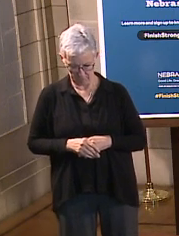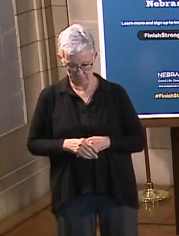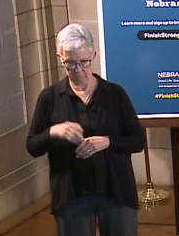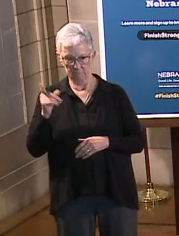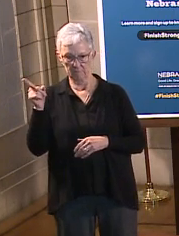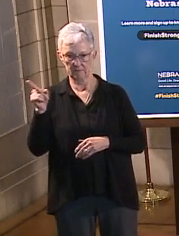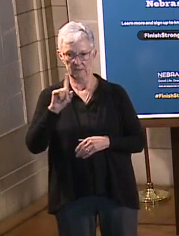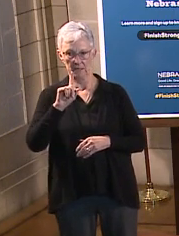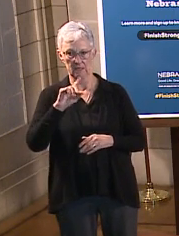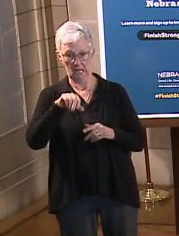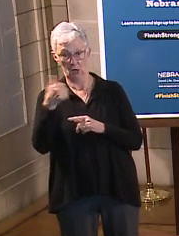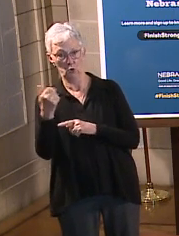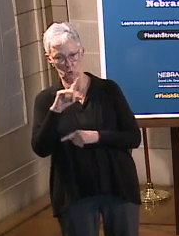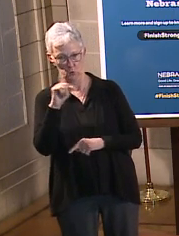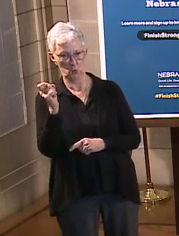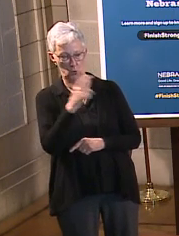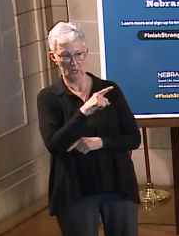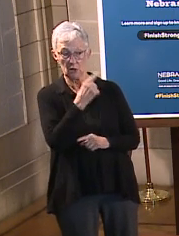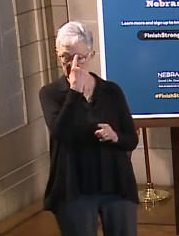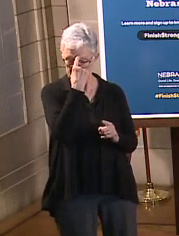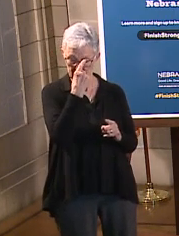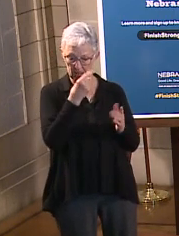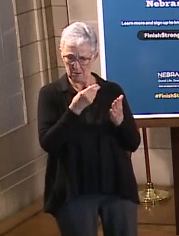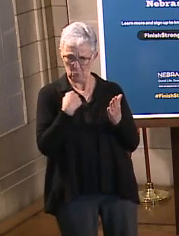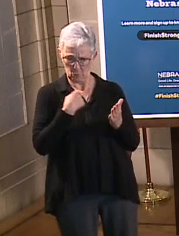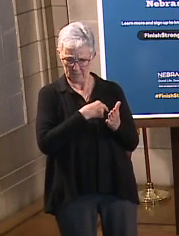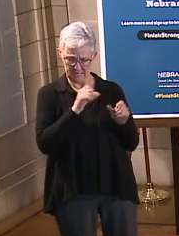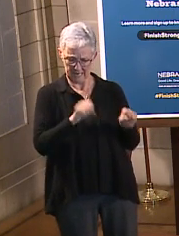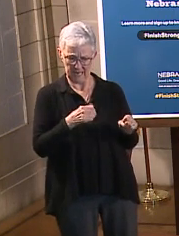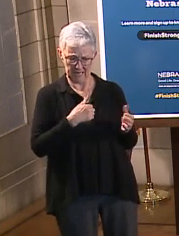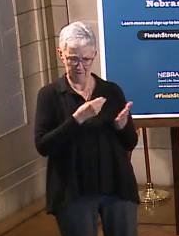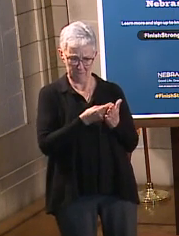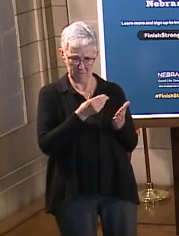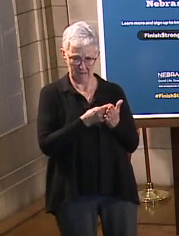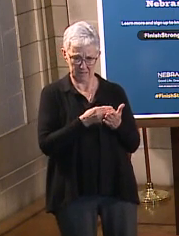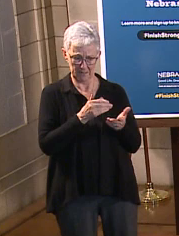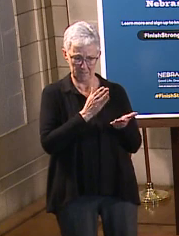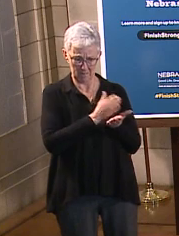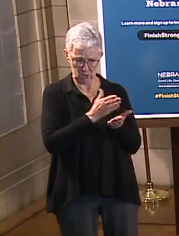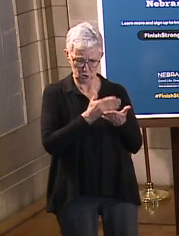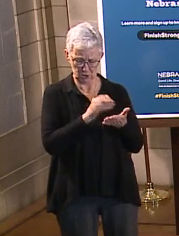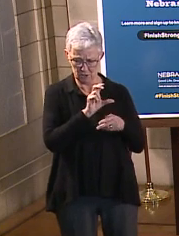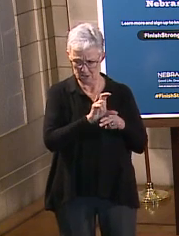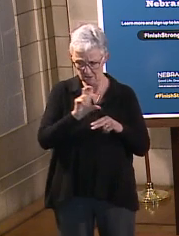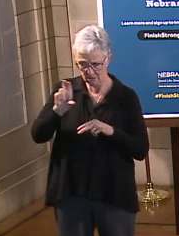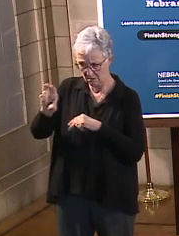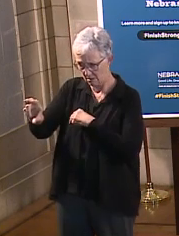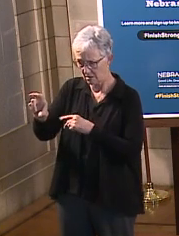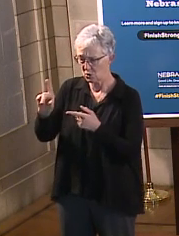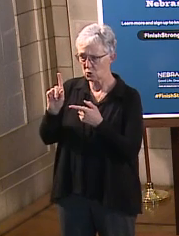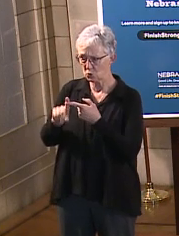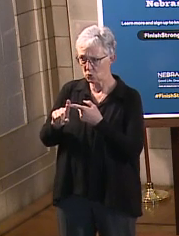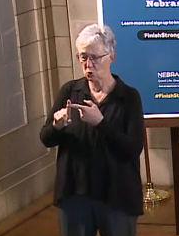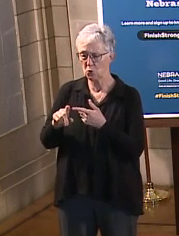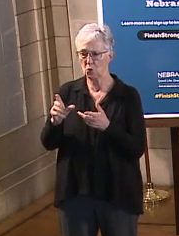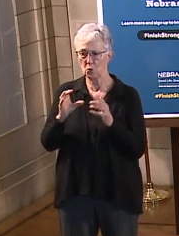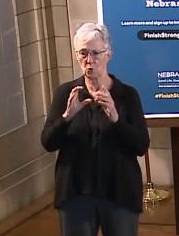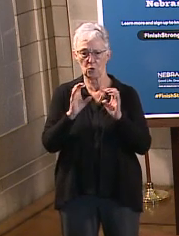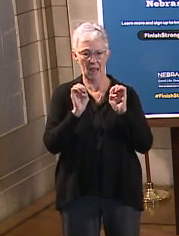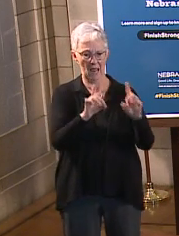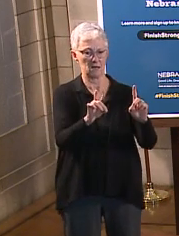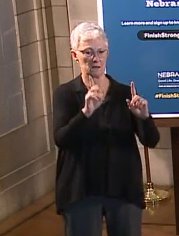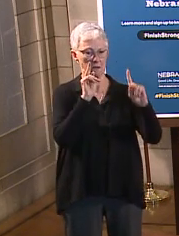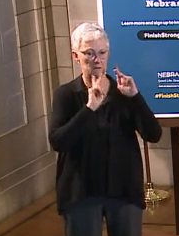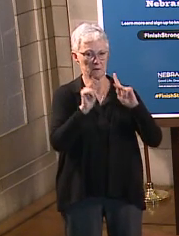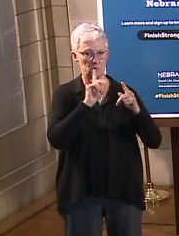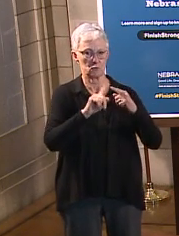And so the question was, do you think money could be set aside to fight some of root causes with reasons why people come into the criminal justice system? And of course,